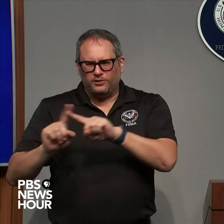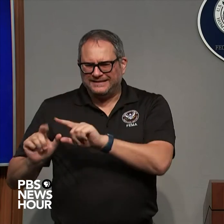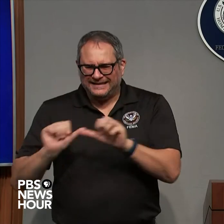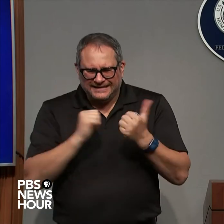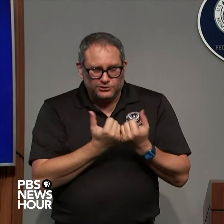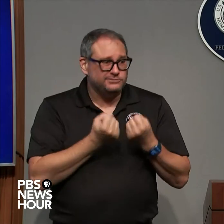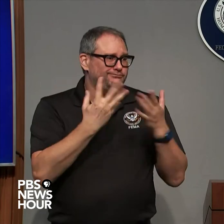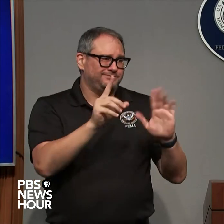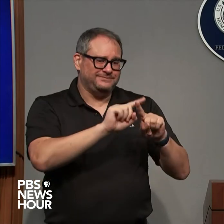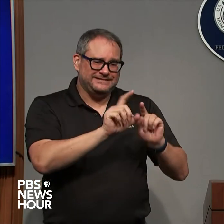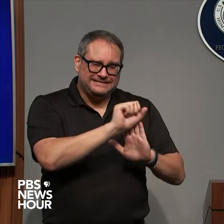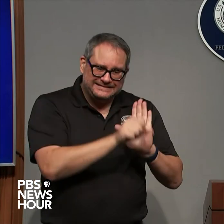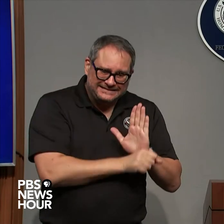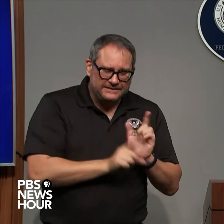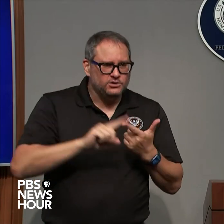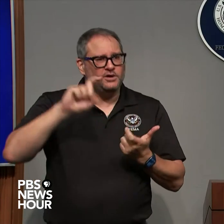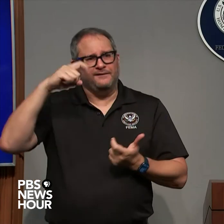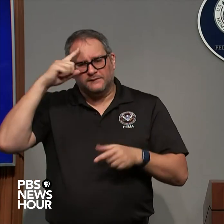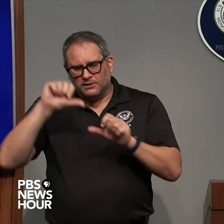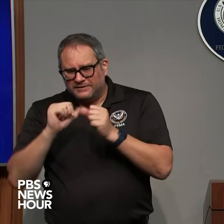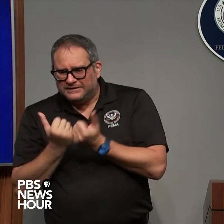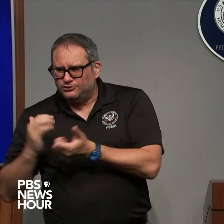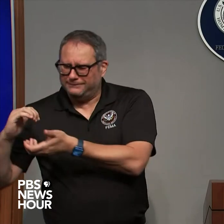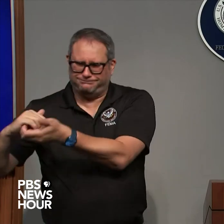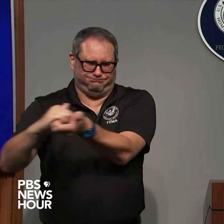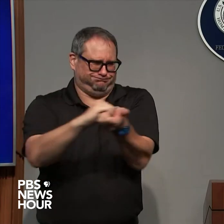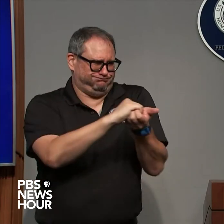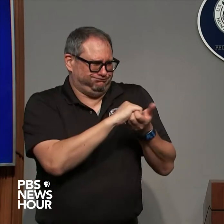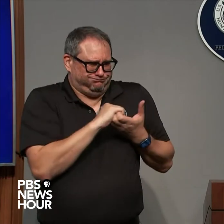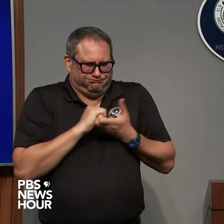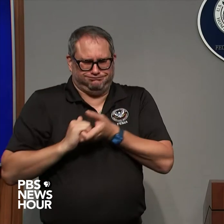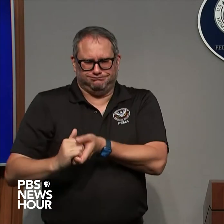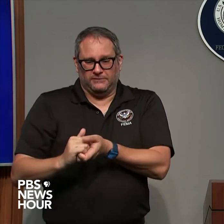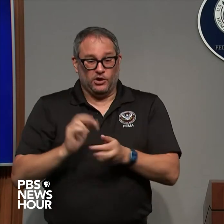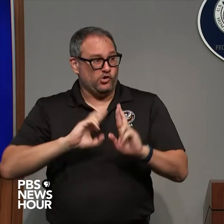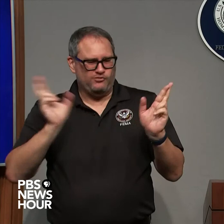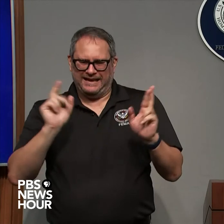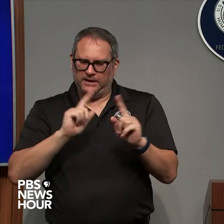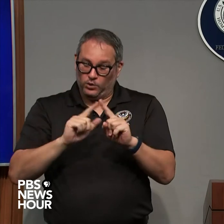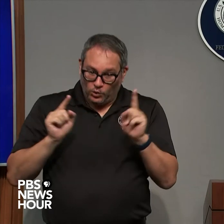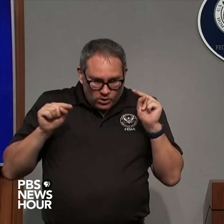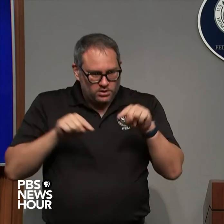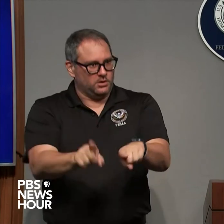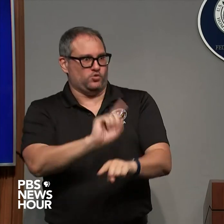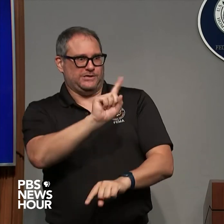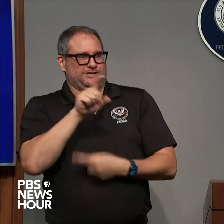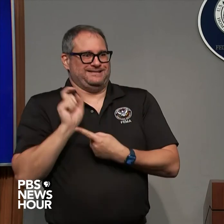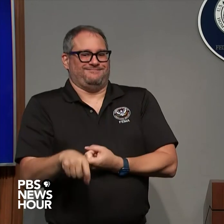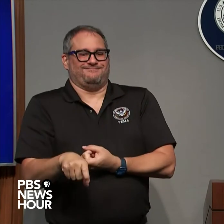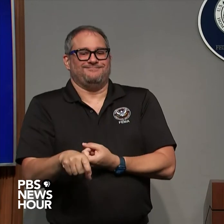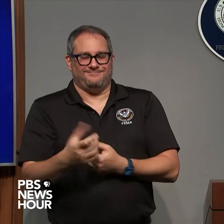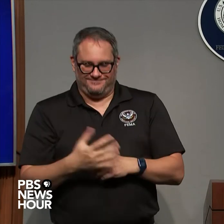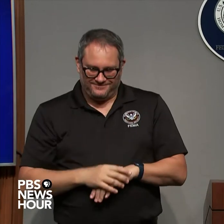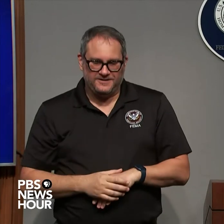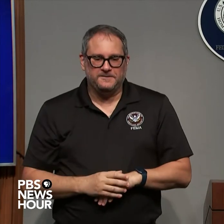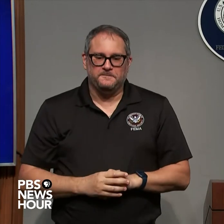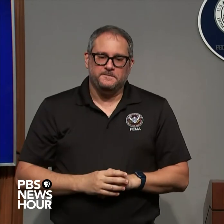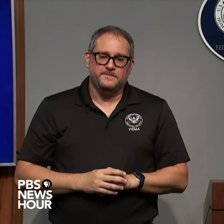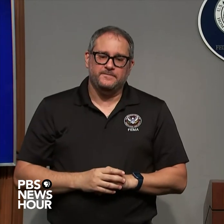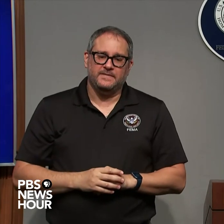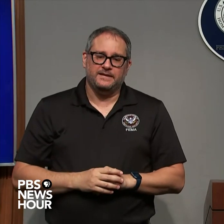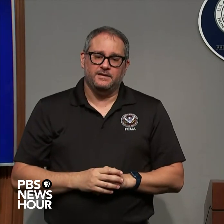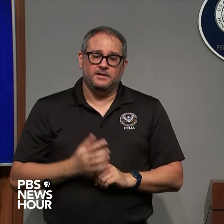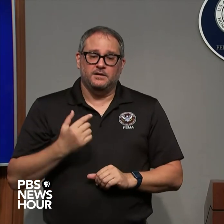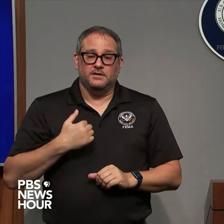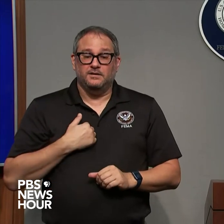in place to make sure that they are mapping out where they're going to be able to go when I talked to our deputy federal coordinating officer this